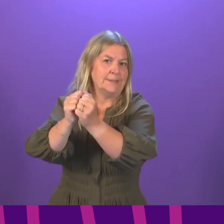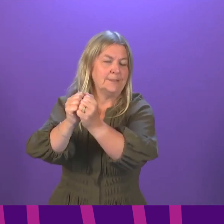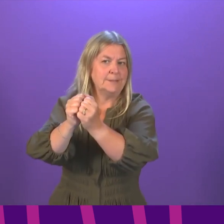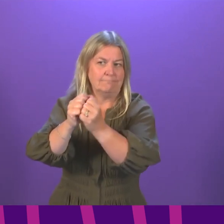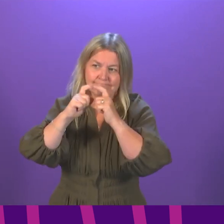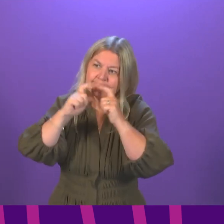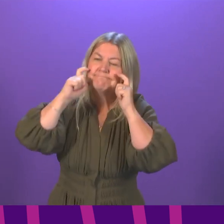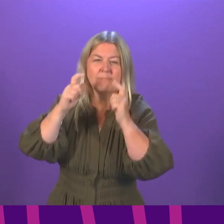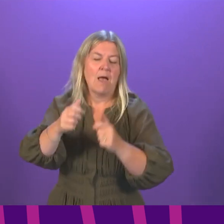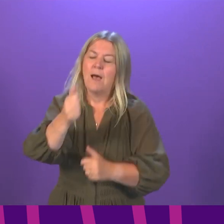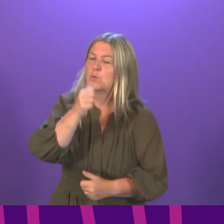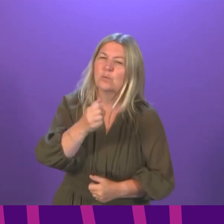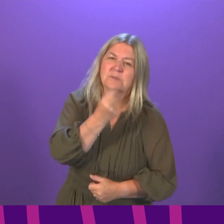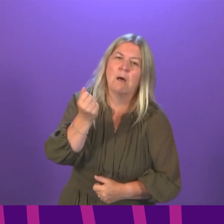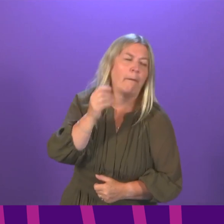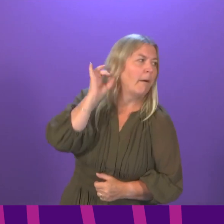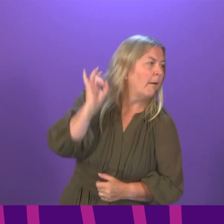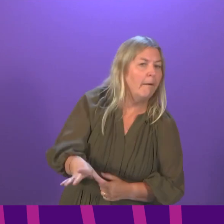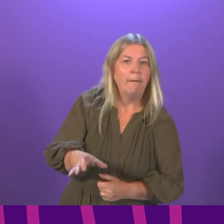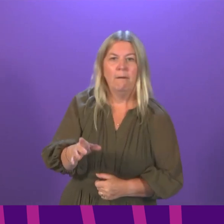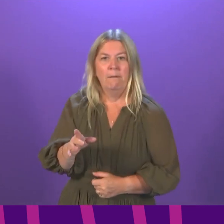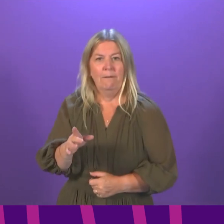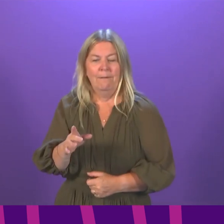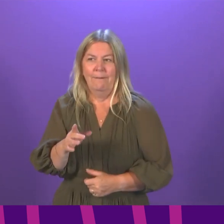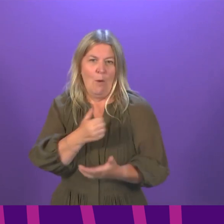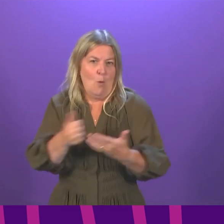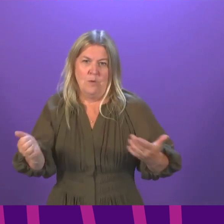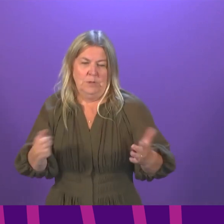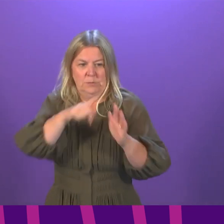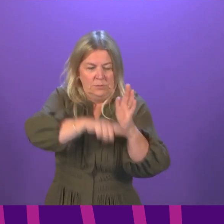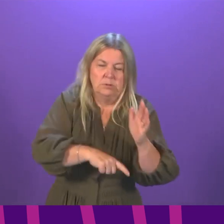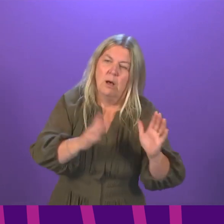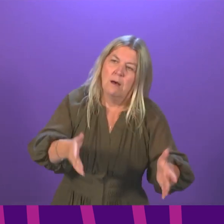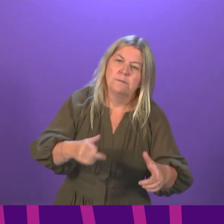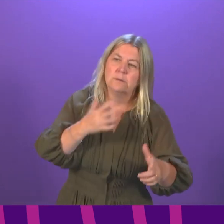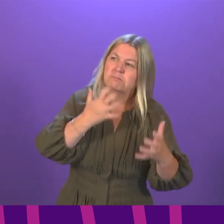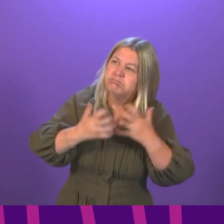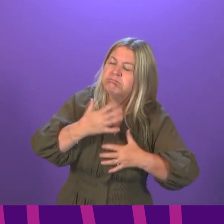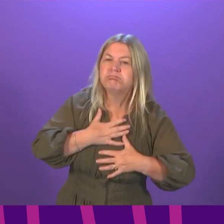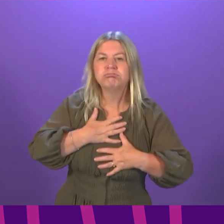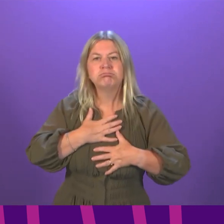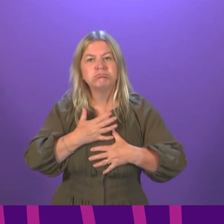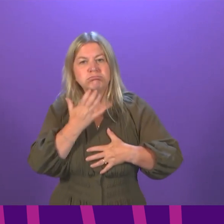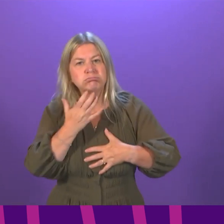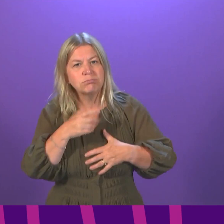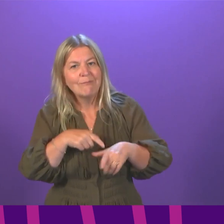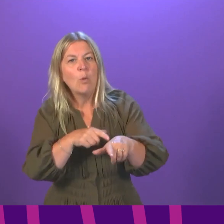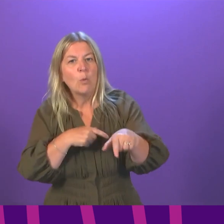difficult it can be for people to be compliant 100 per cent of the time with all of these measures. That is not easy for anybody,